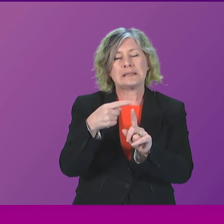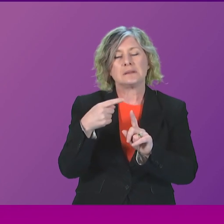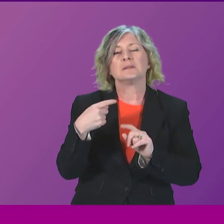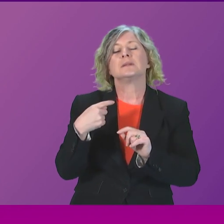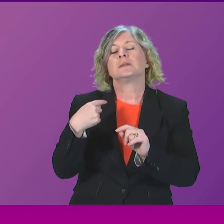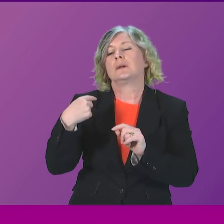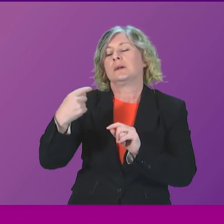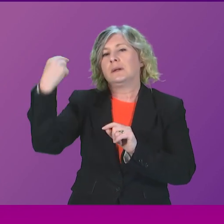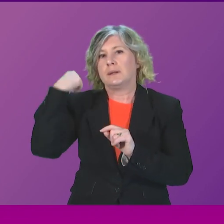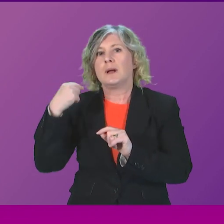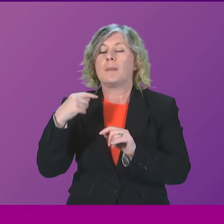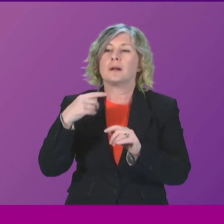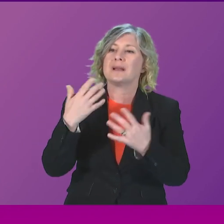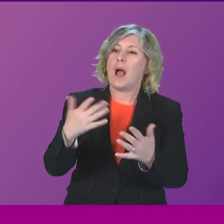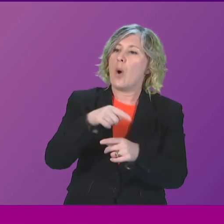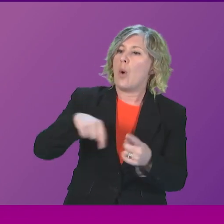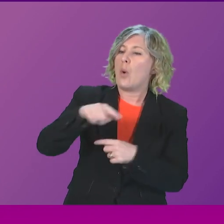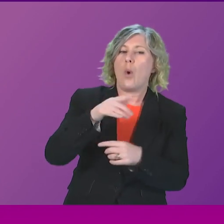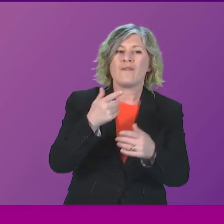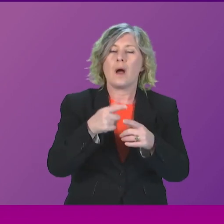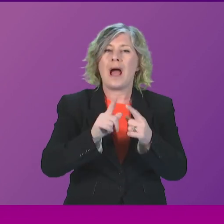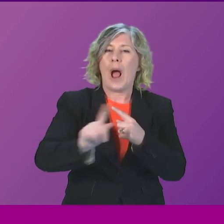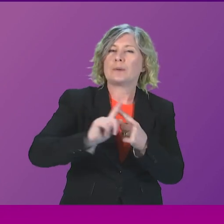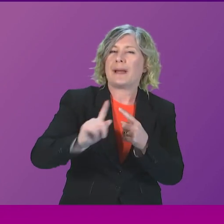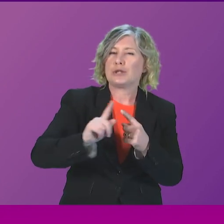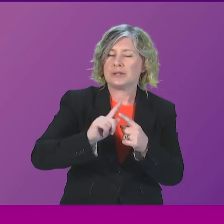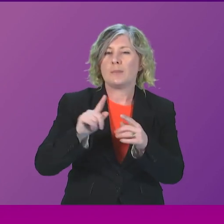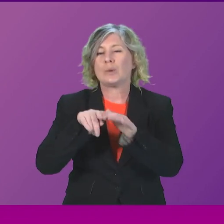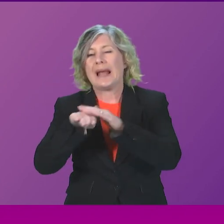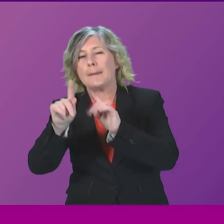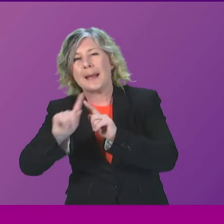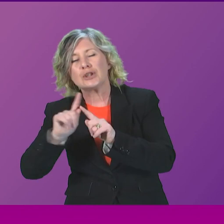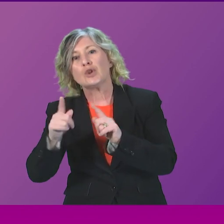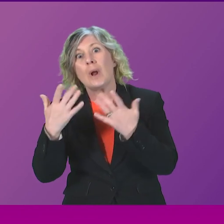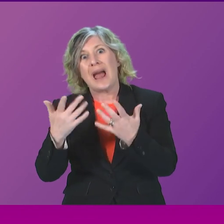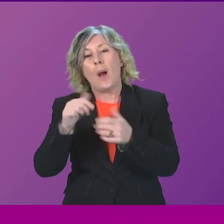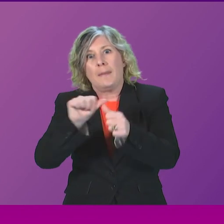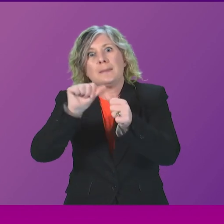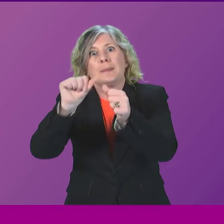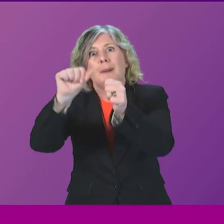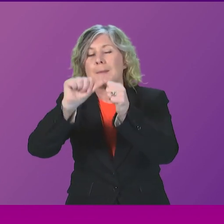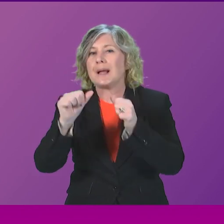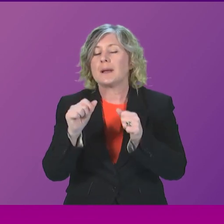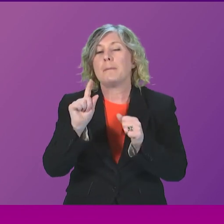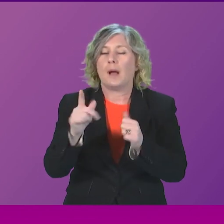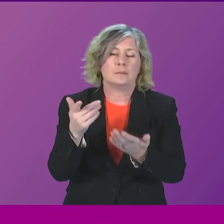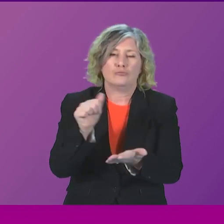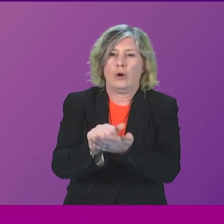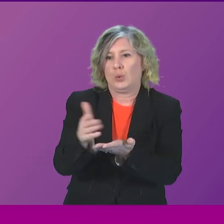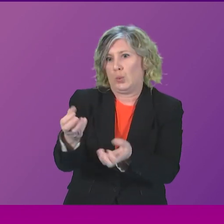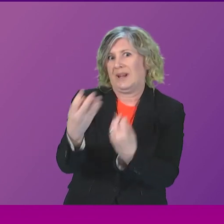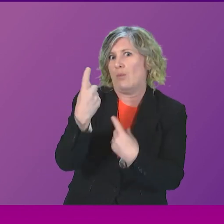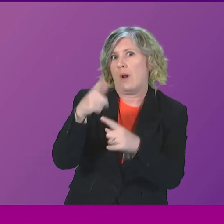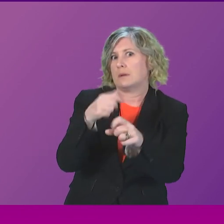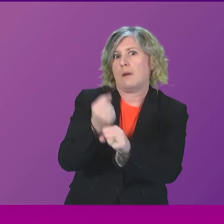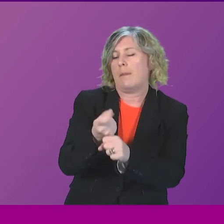the numbers waiting over two years are down 19% on the last quarter. So we are making progress, but clearly in the case that Foizal Chowdhury